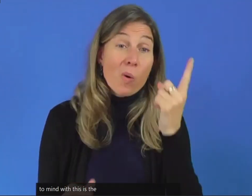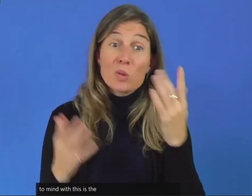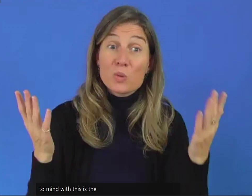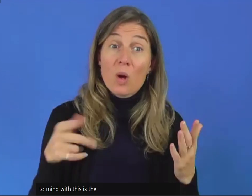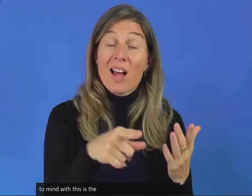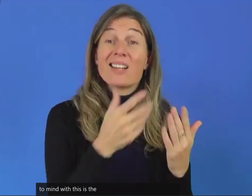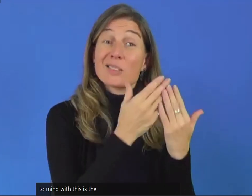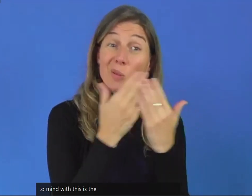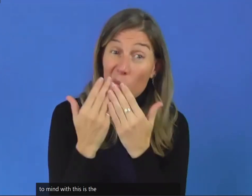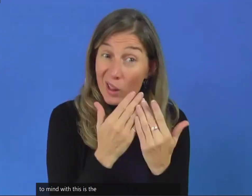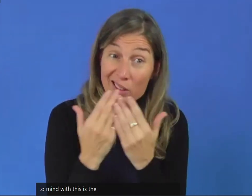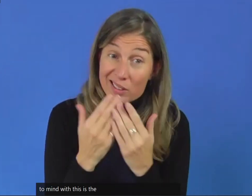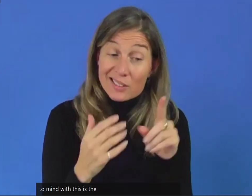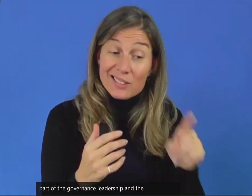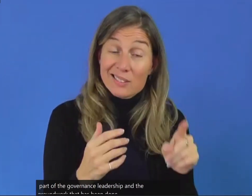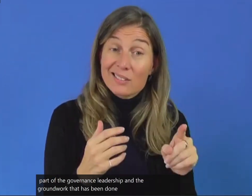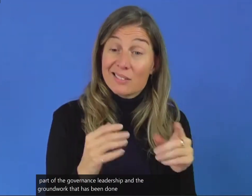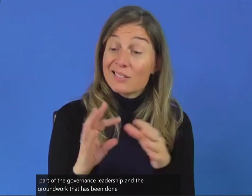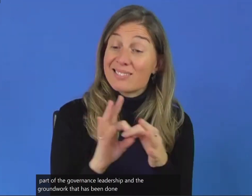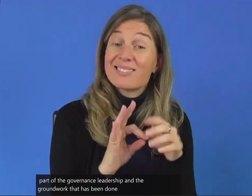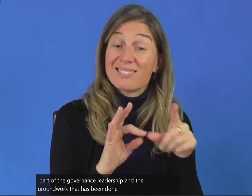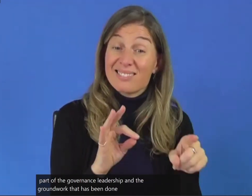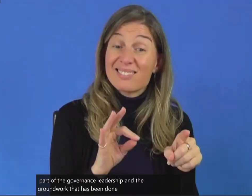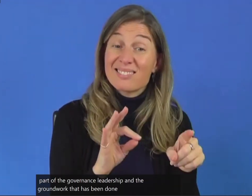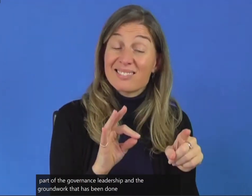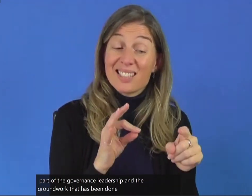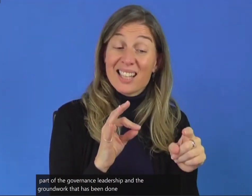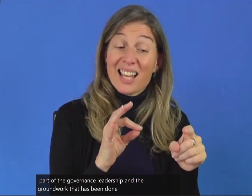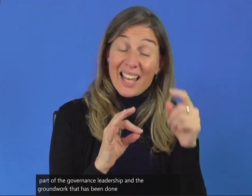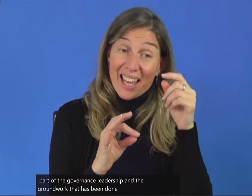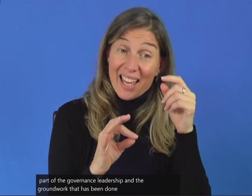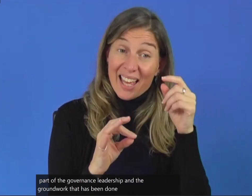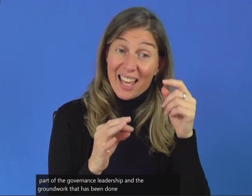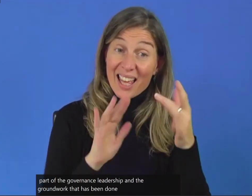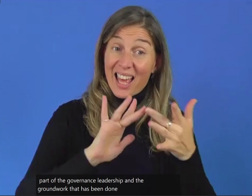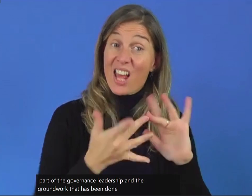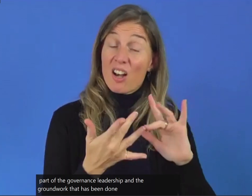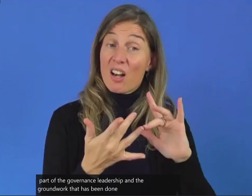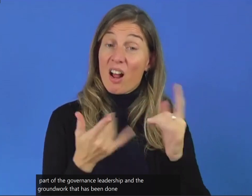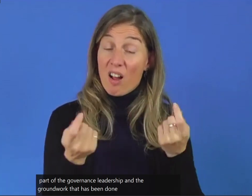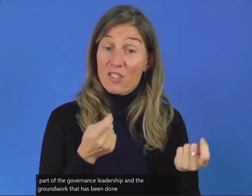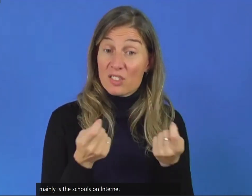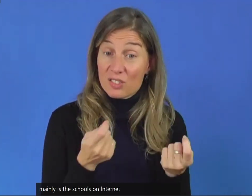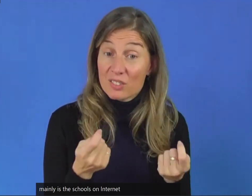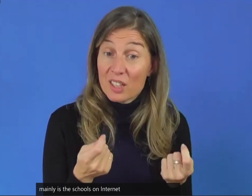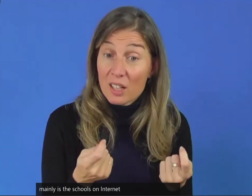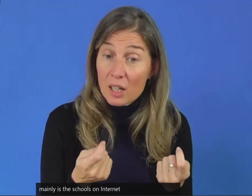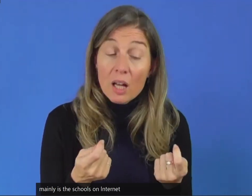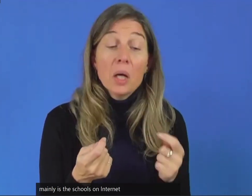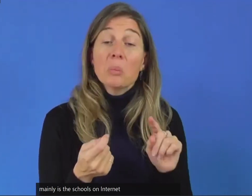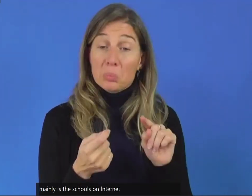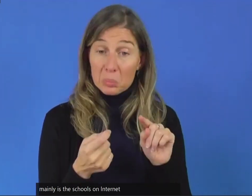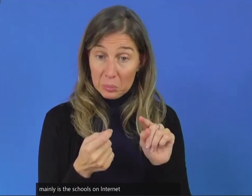Again, a couple of schools, they have had the sessions and